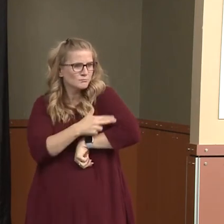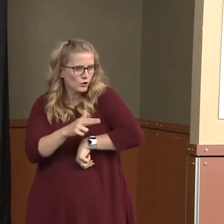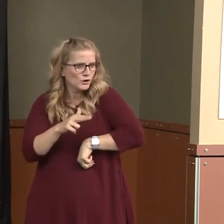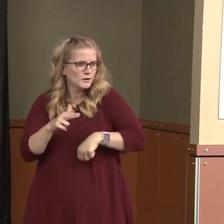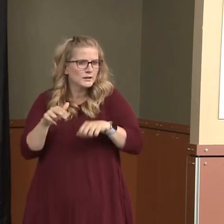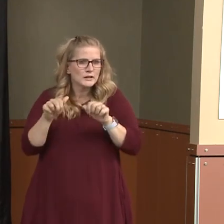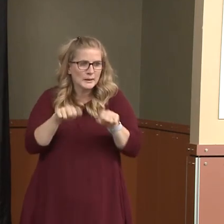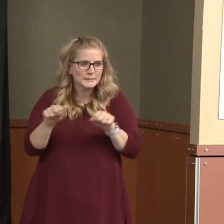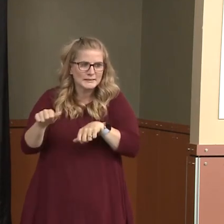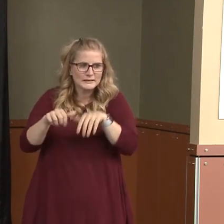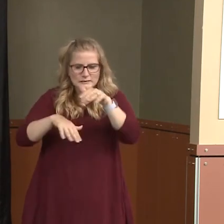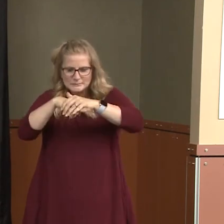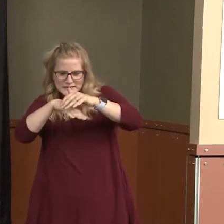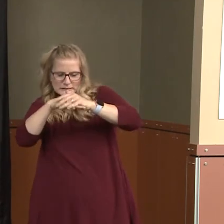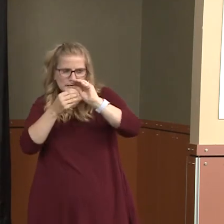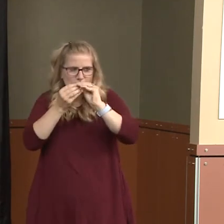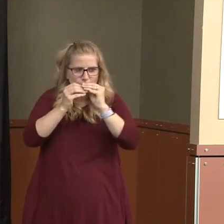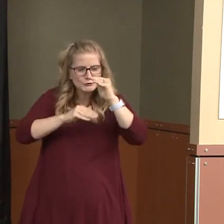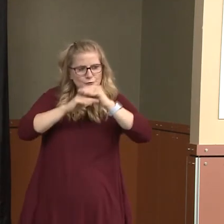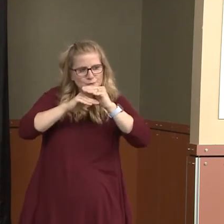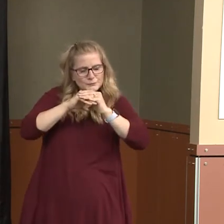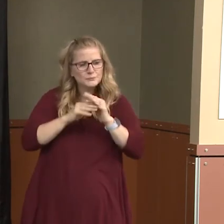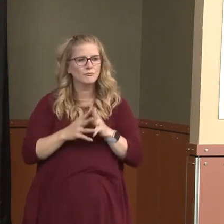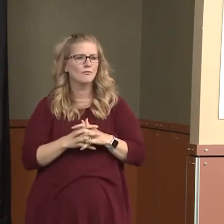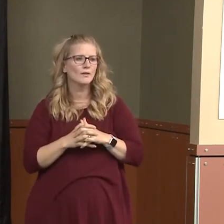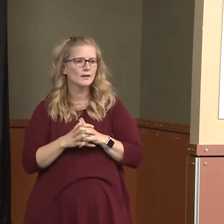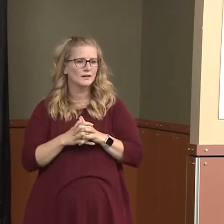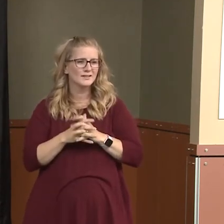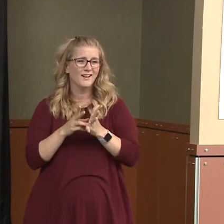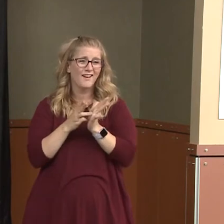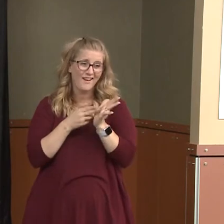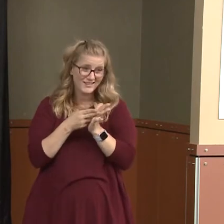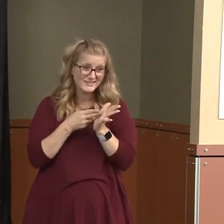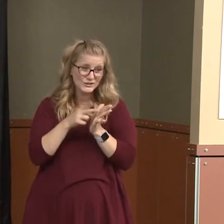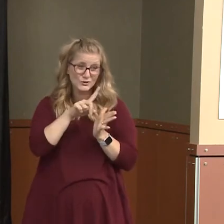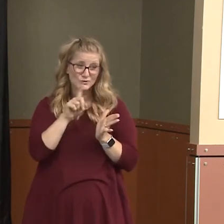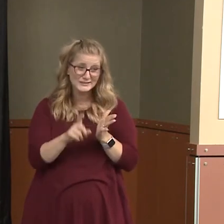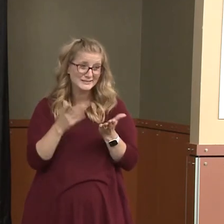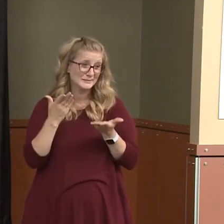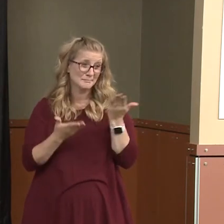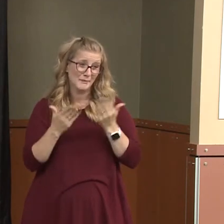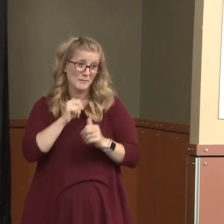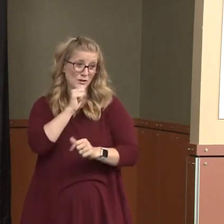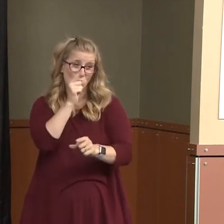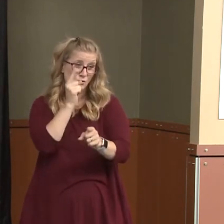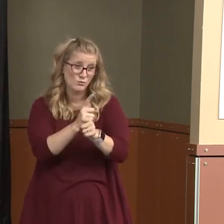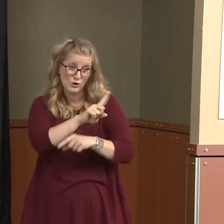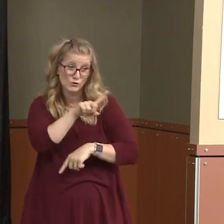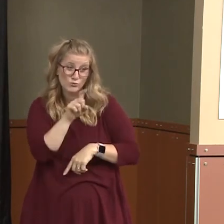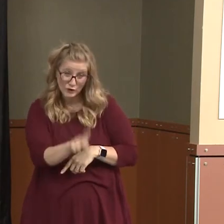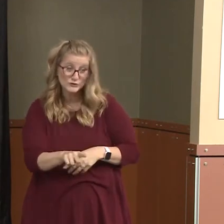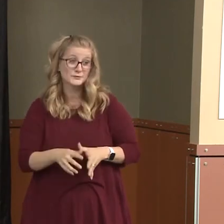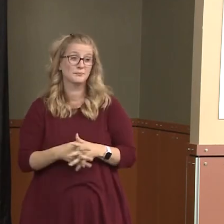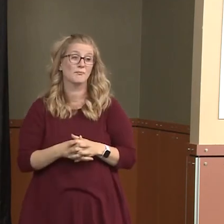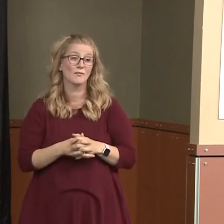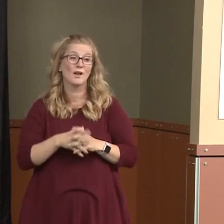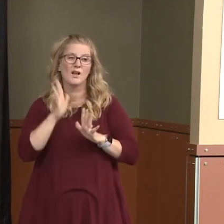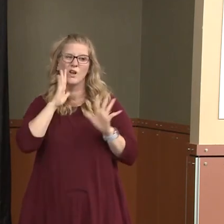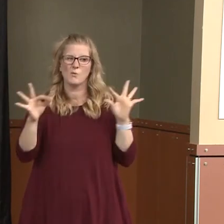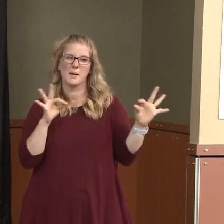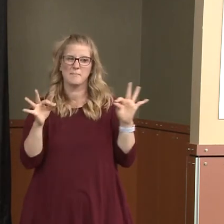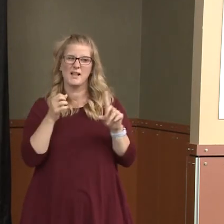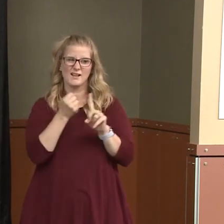To be honest, I don't think those questions that I'm going to answer here first are necessarily the right questions. And I'll get to that in a few moments. But